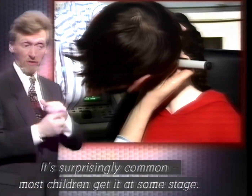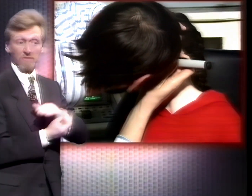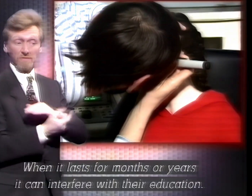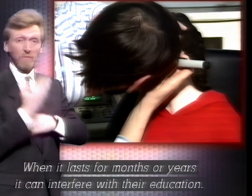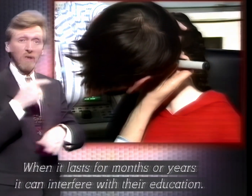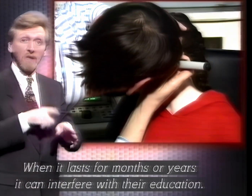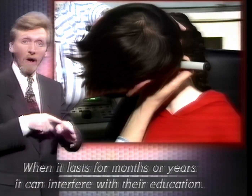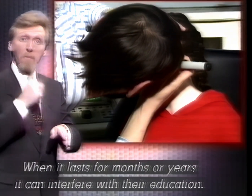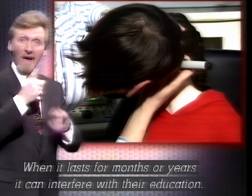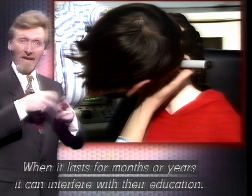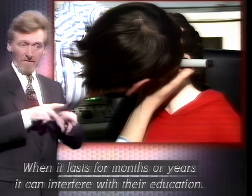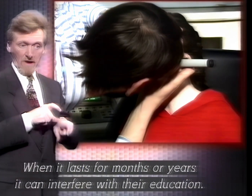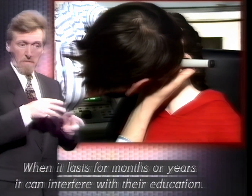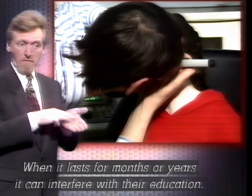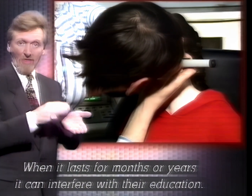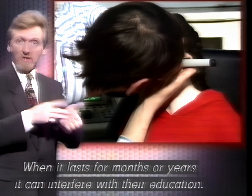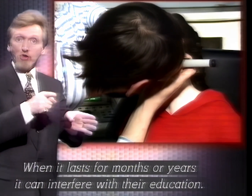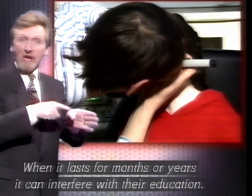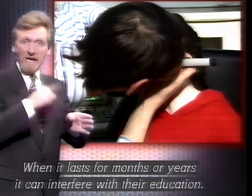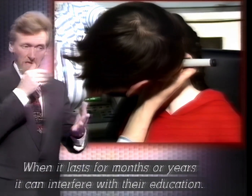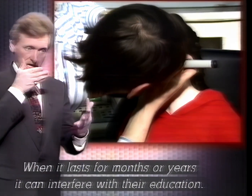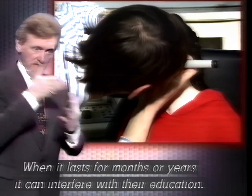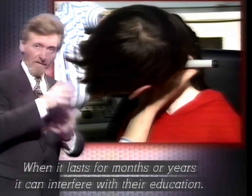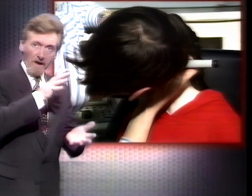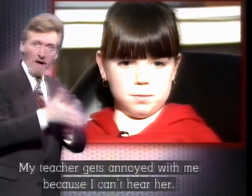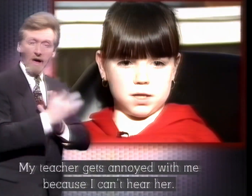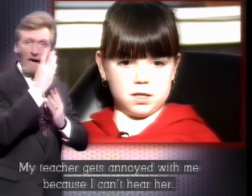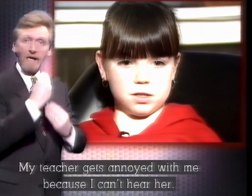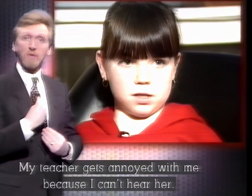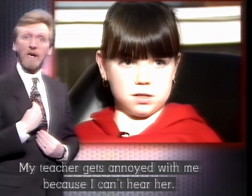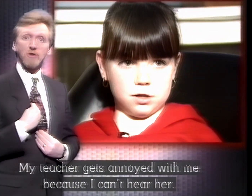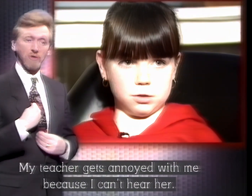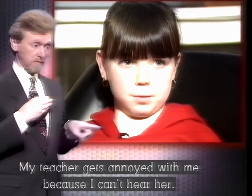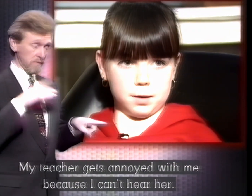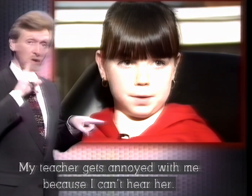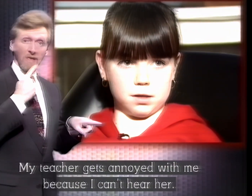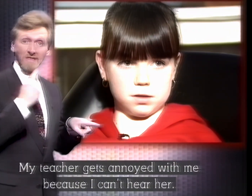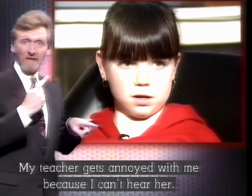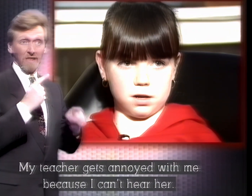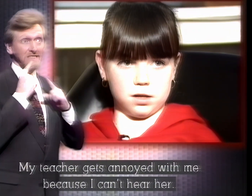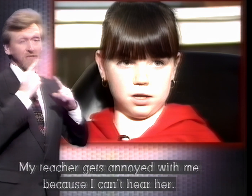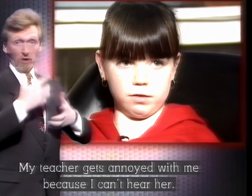lasts for months or years, it can interfere with their education. My teacher gets annoyed with me because I can't hear her.